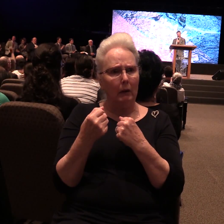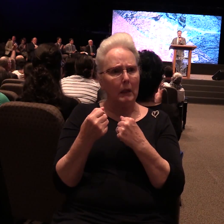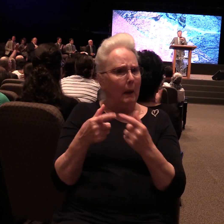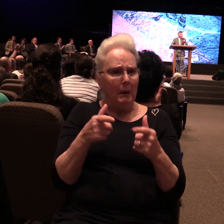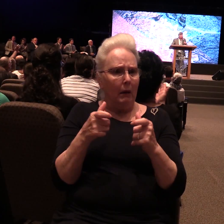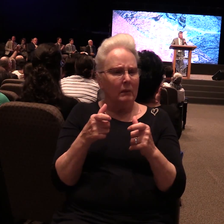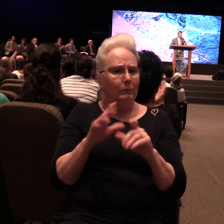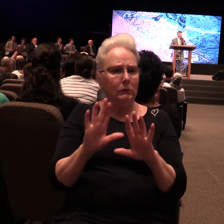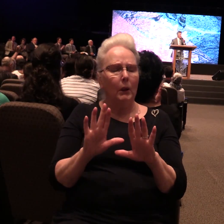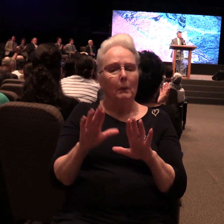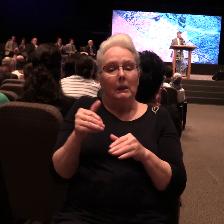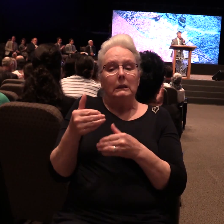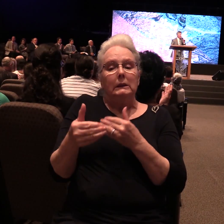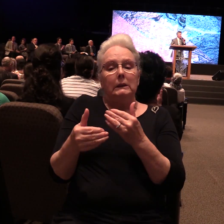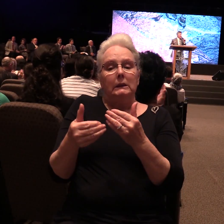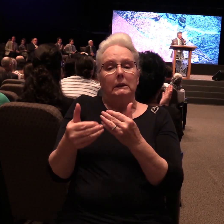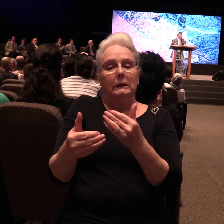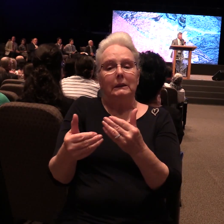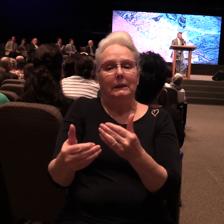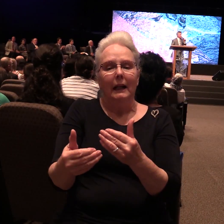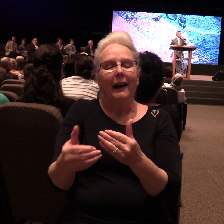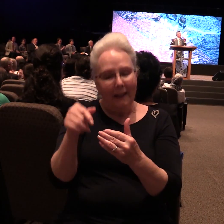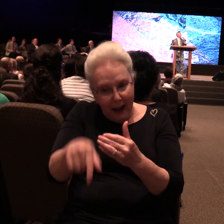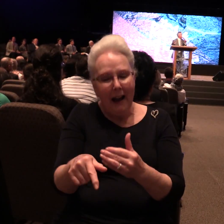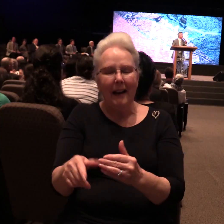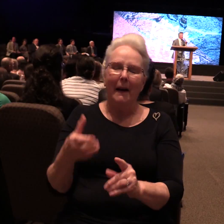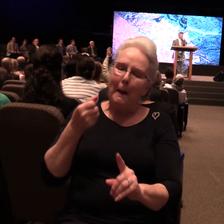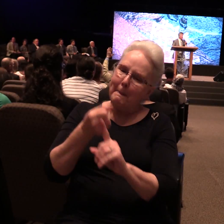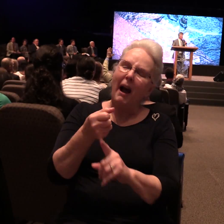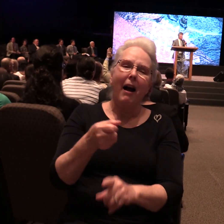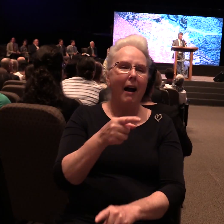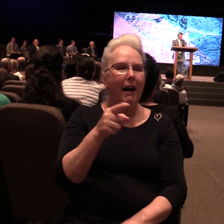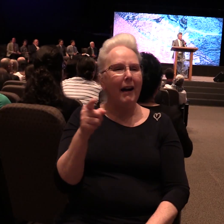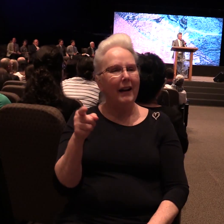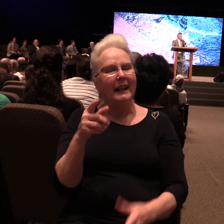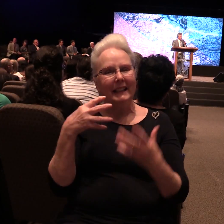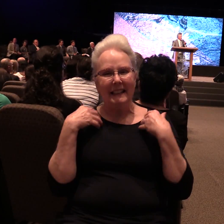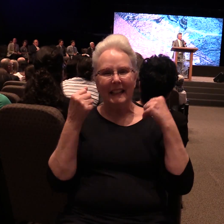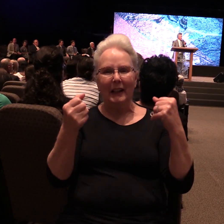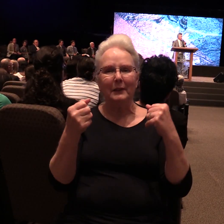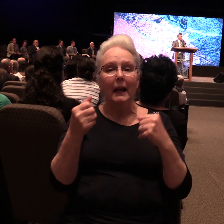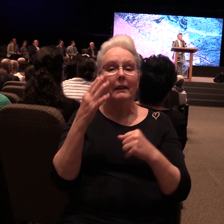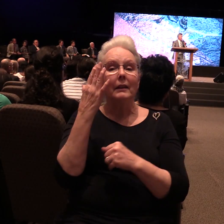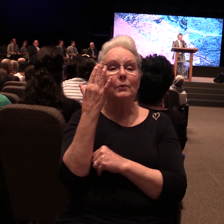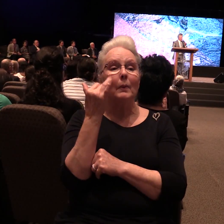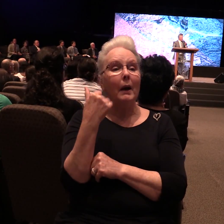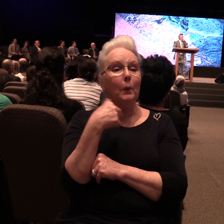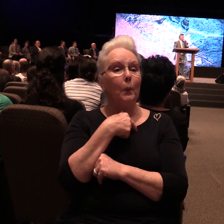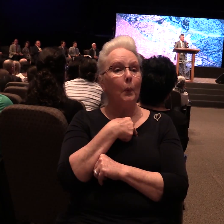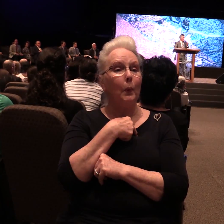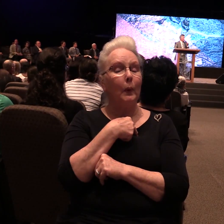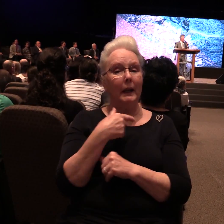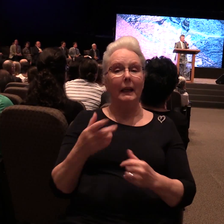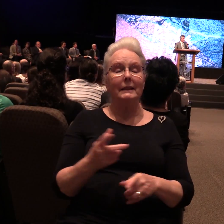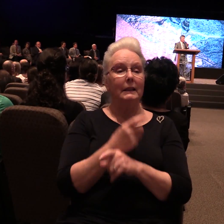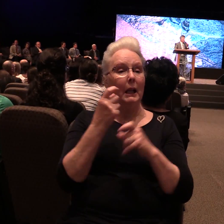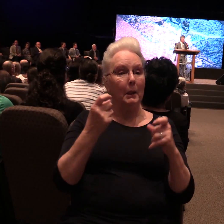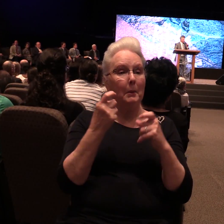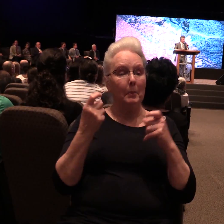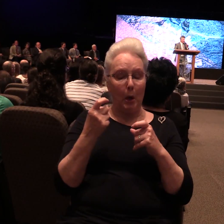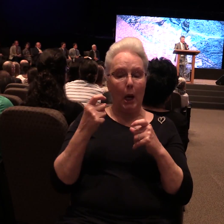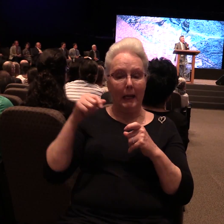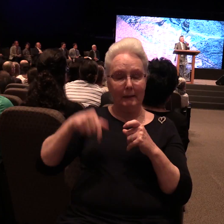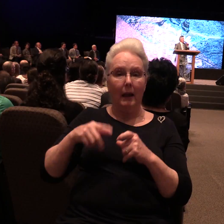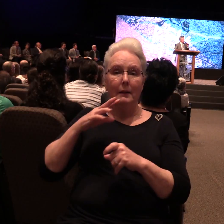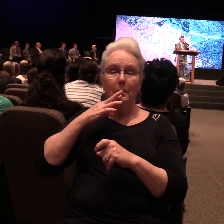lives. That's why we celebrate the unfinished and the undone. God said the tumor's gone. Three weeks later, the